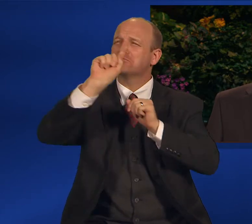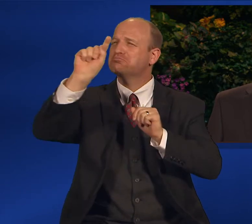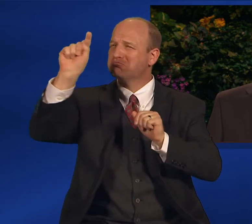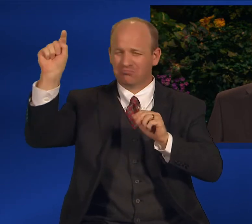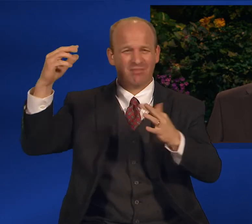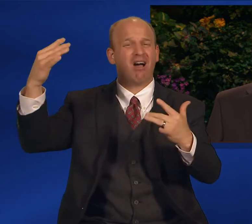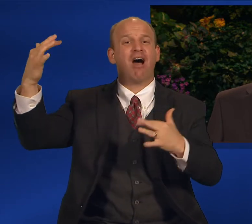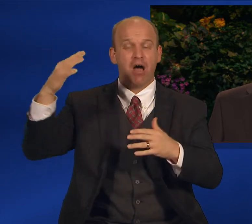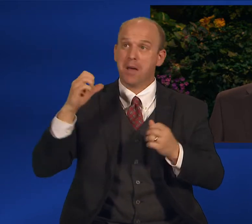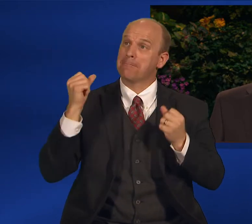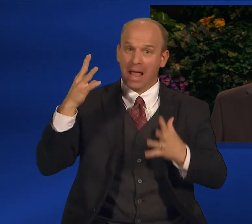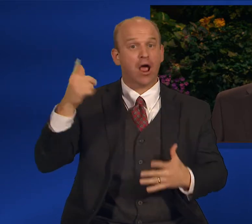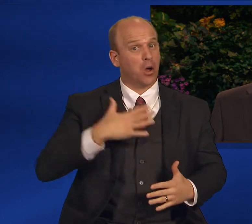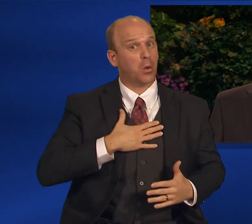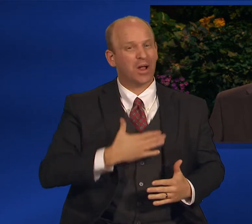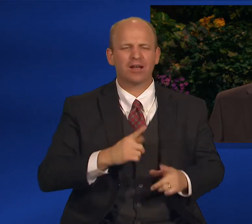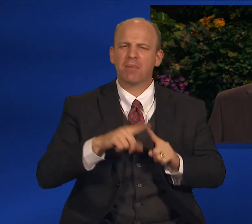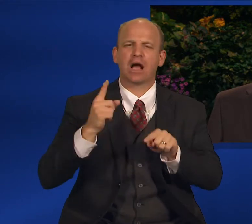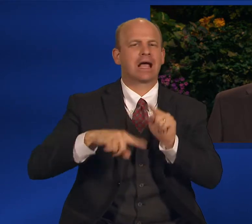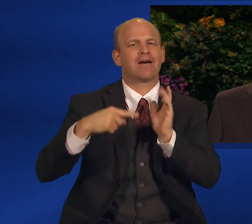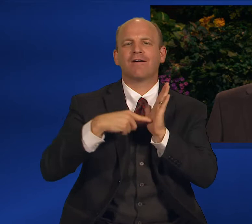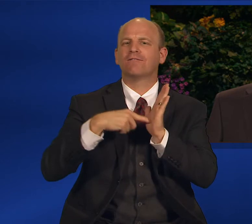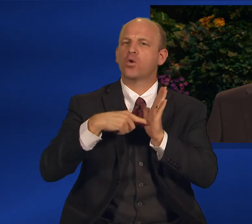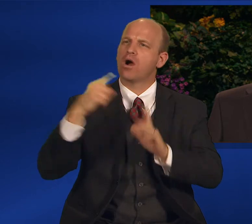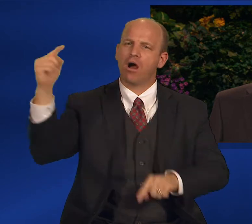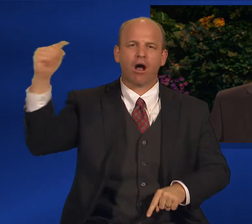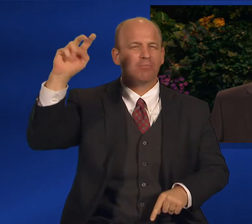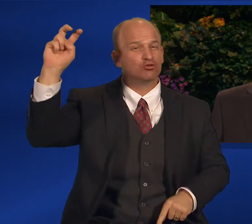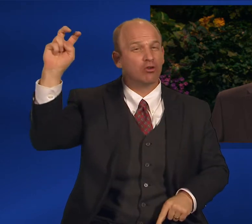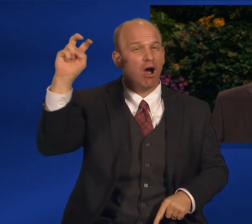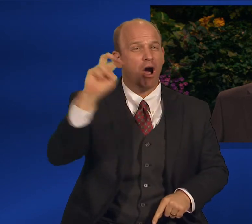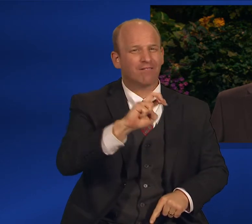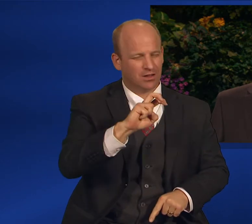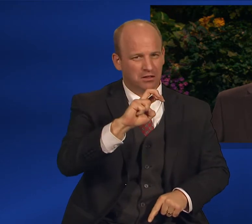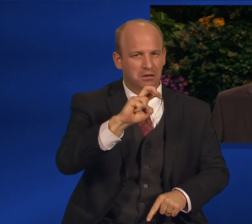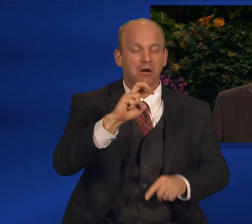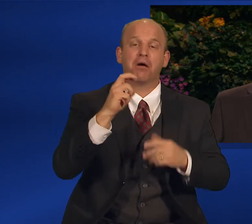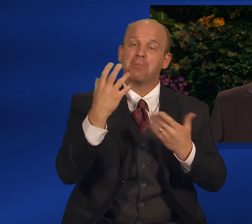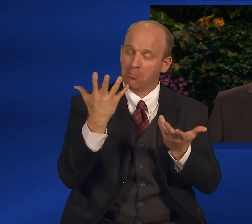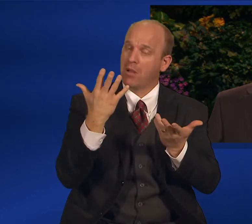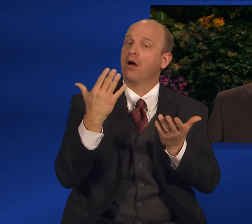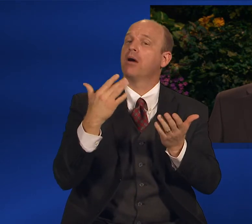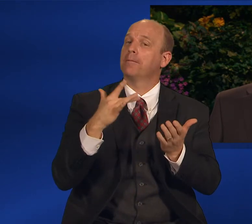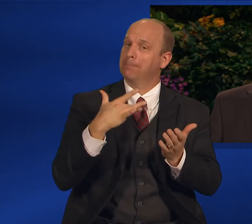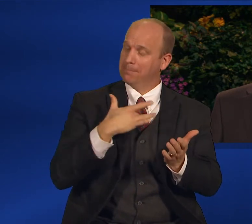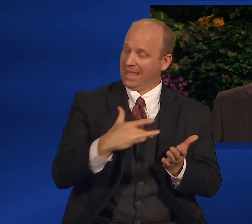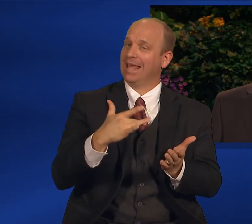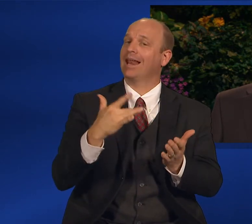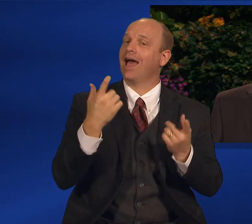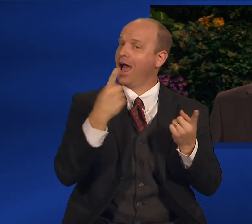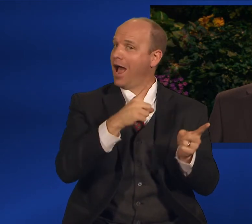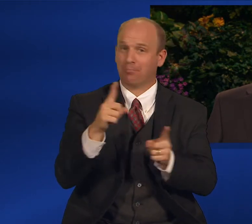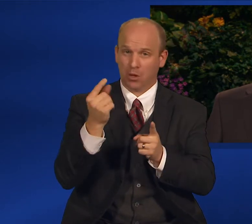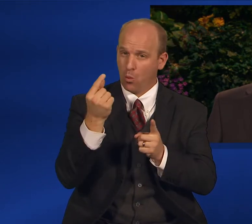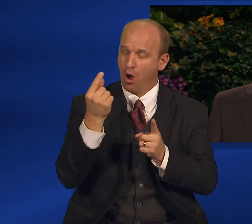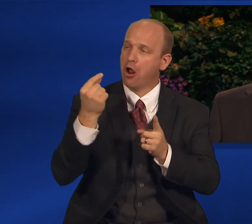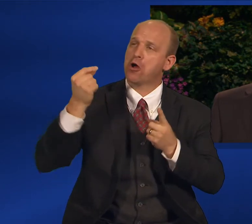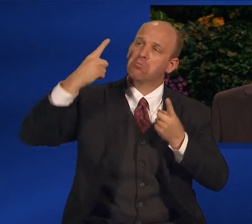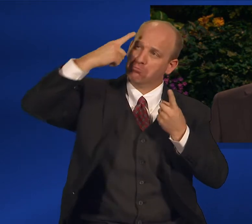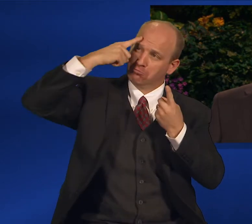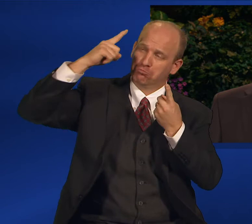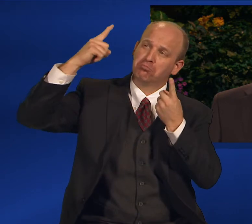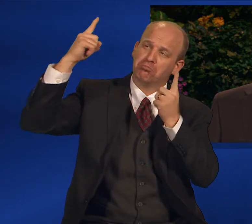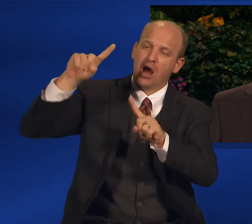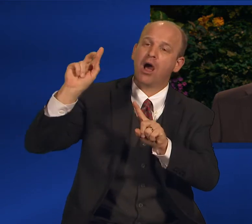who were willing to go could not afford the cost of travel. It was not uncommon for these to travel under an indenture or